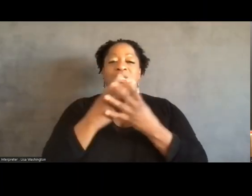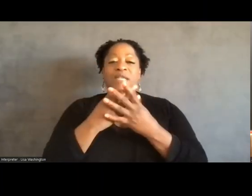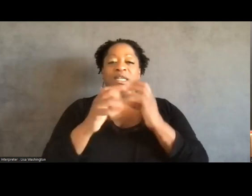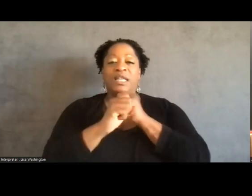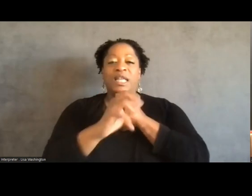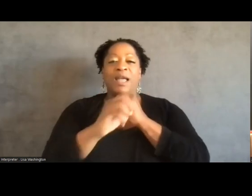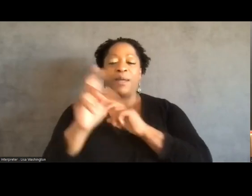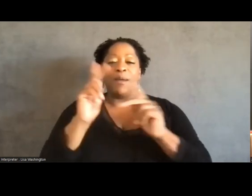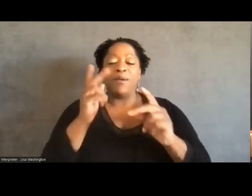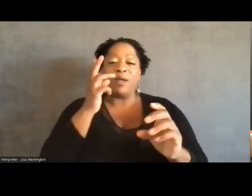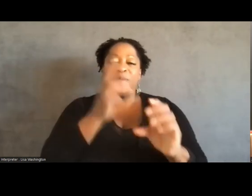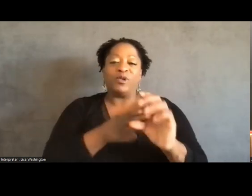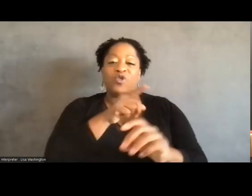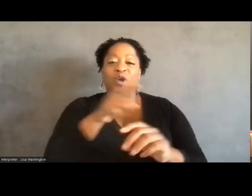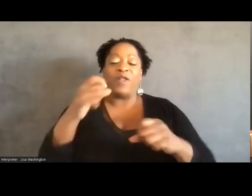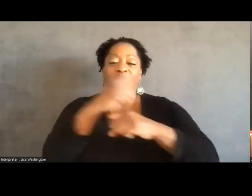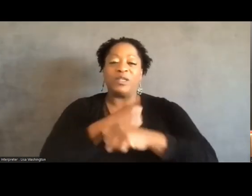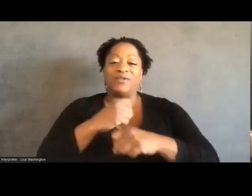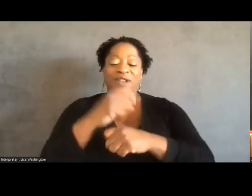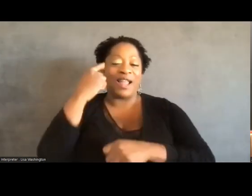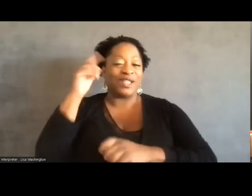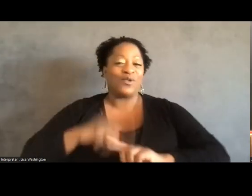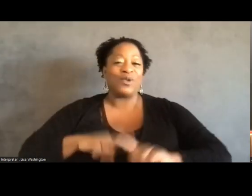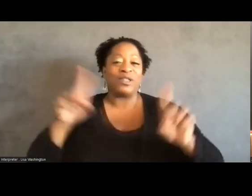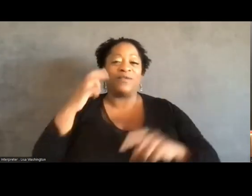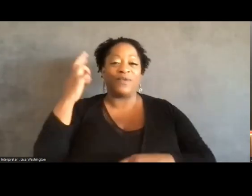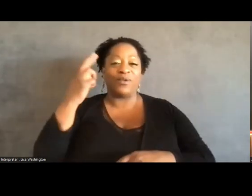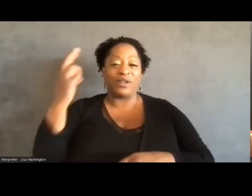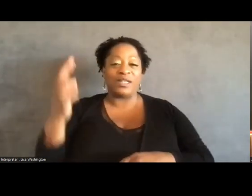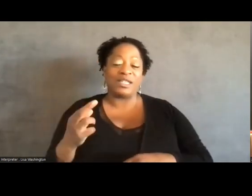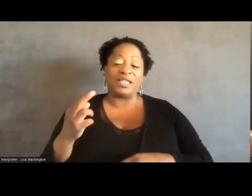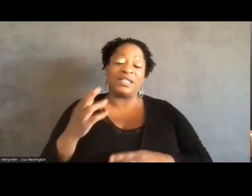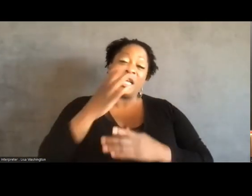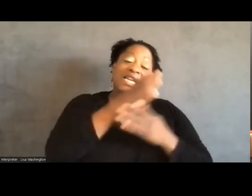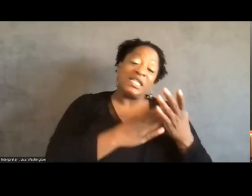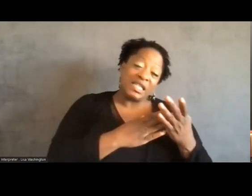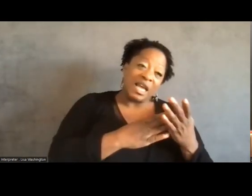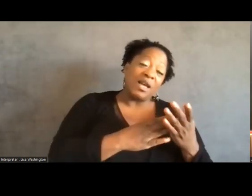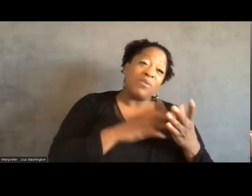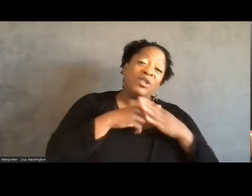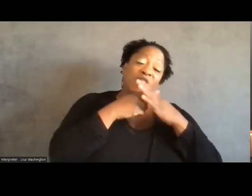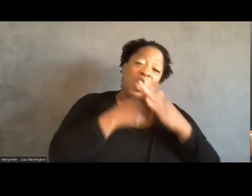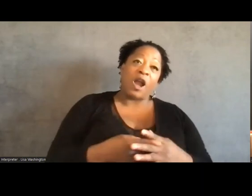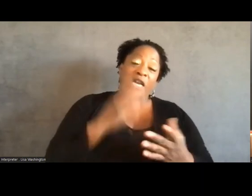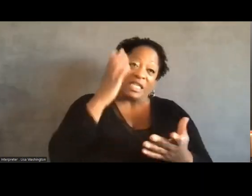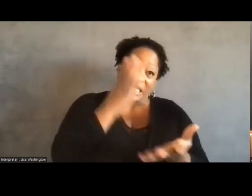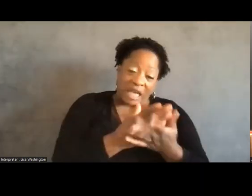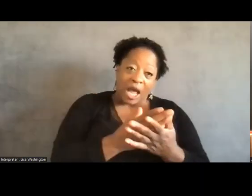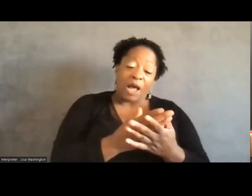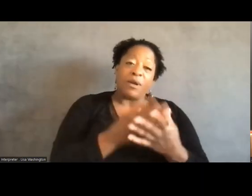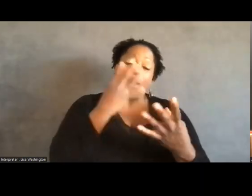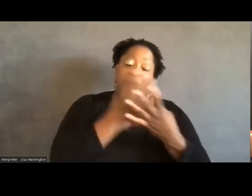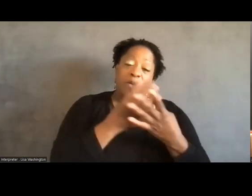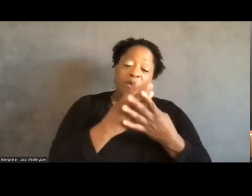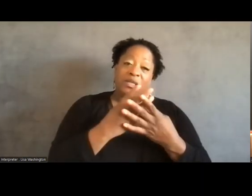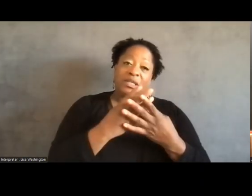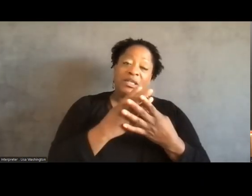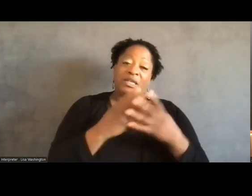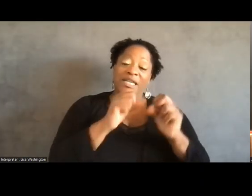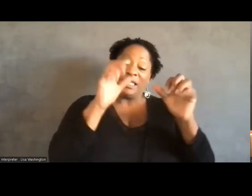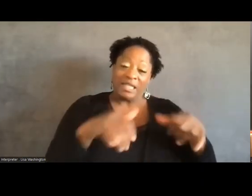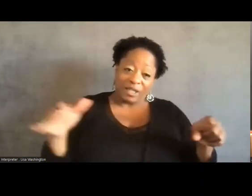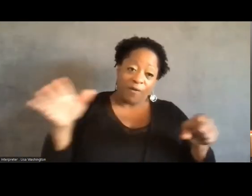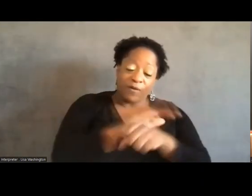fights for lots of different reasons. Um, some of us joined as abolitionists and as people who've been involved in anti-PIC fights.